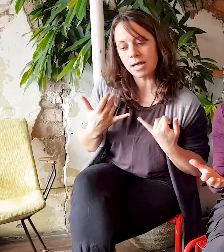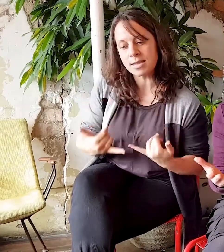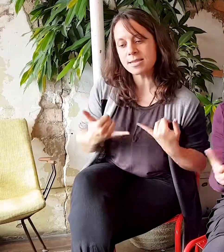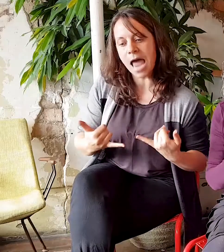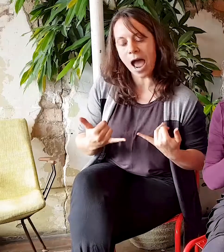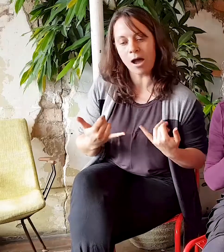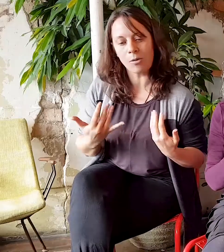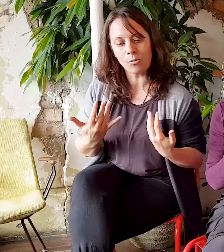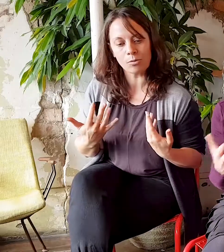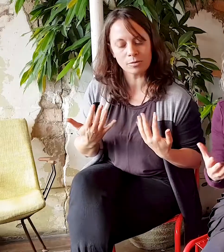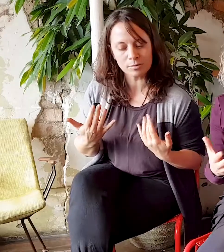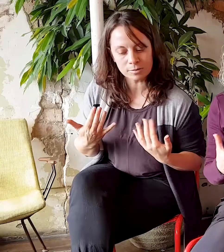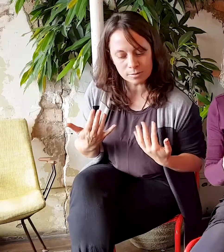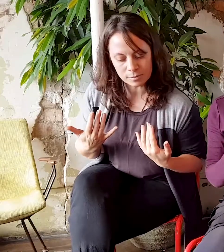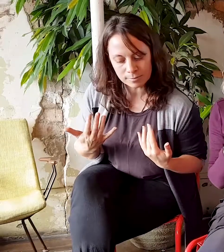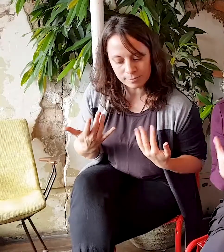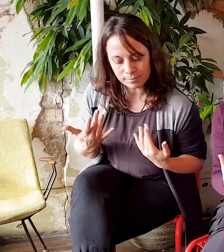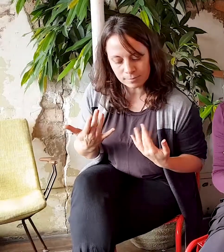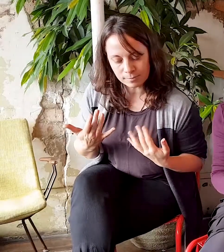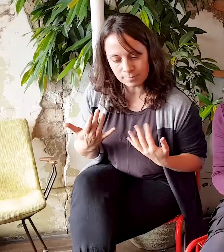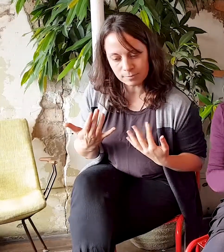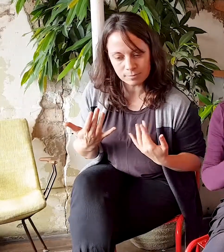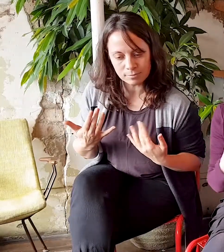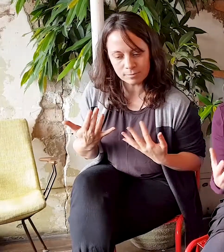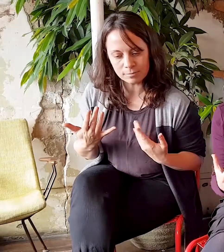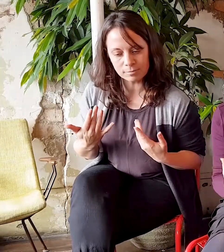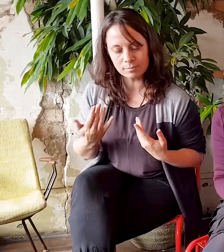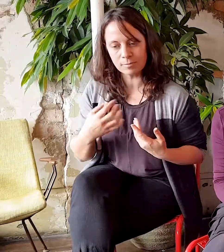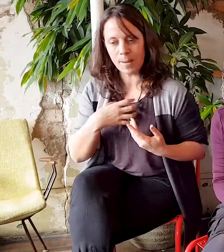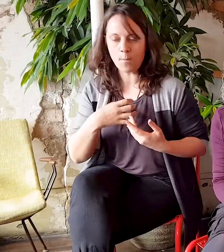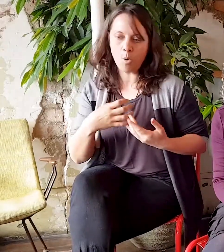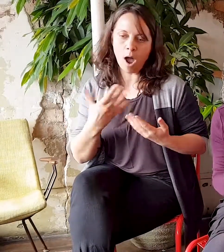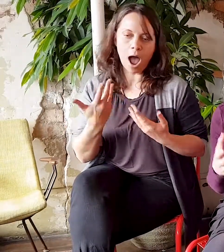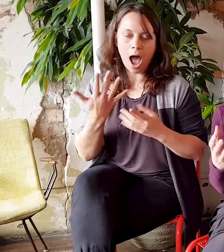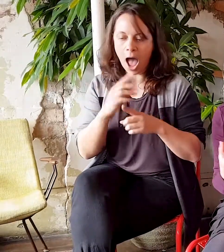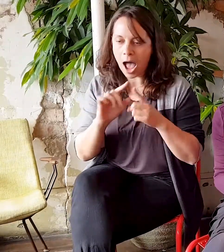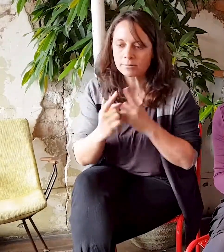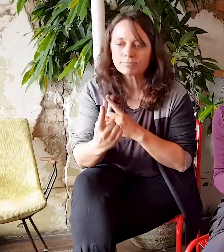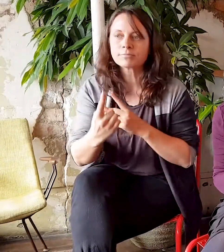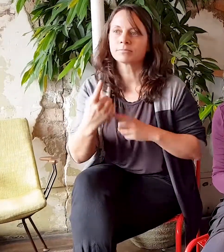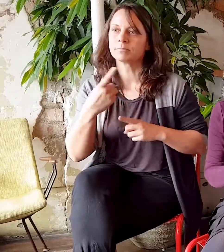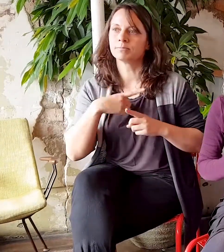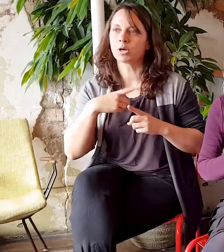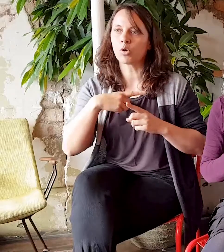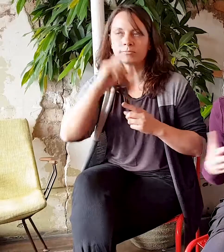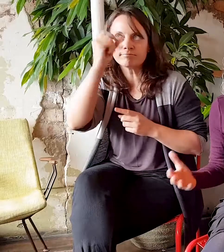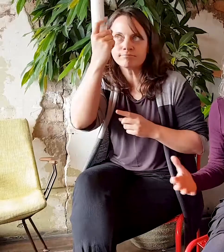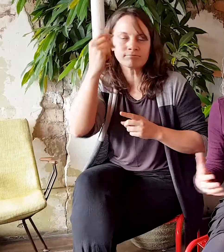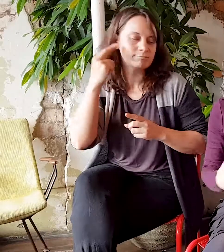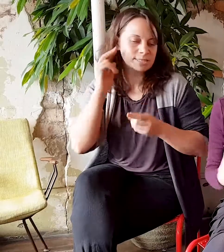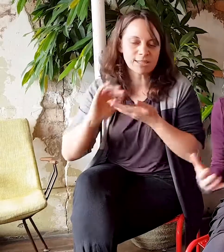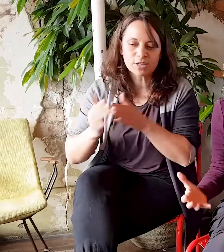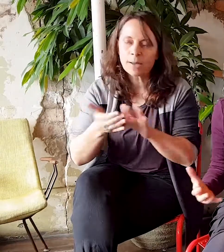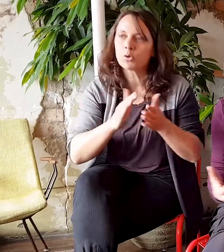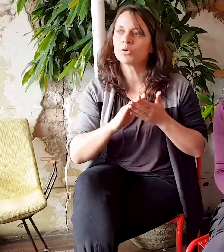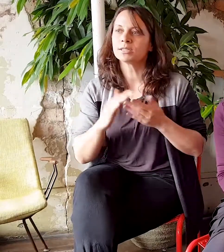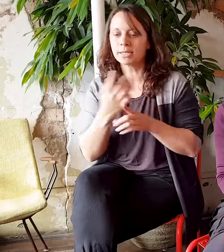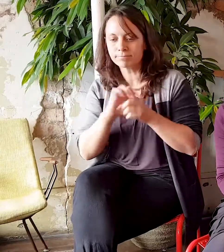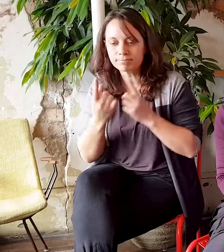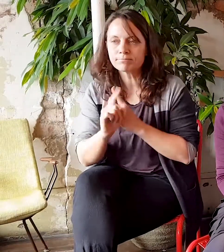of understanding that language and being involved with the deaf community? It's needing to be more open in your